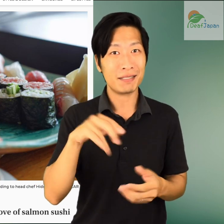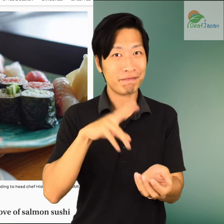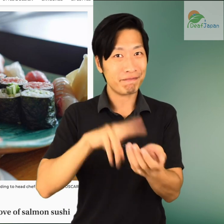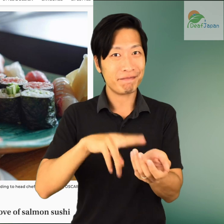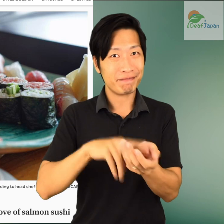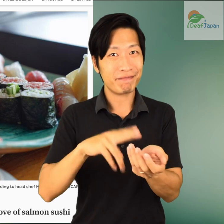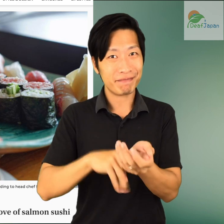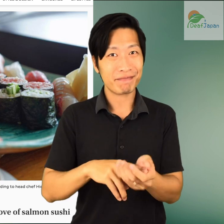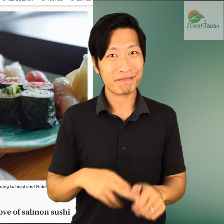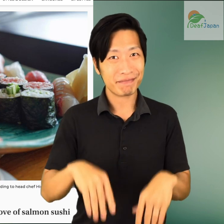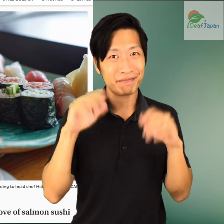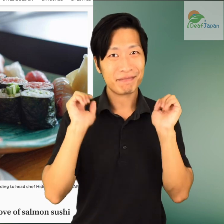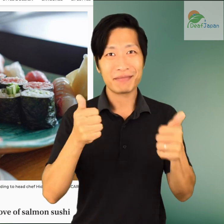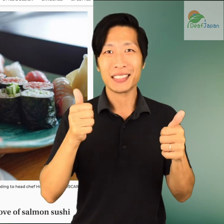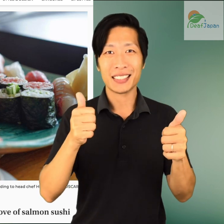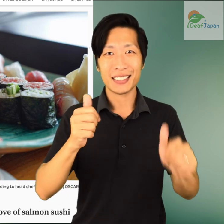Have a good one. Bye-bye.-bye.